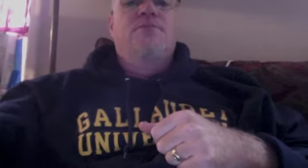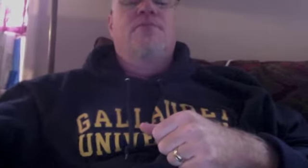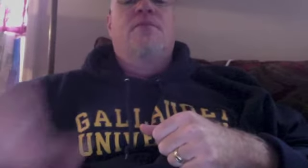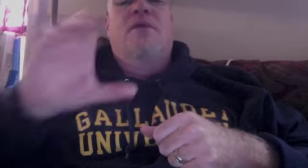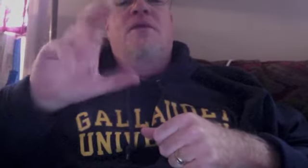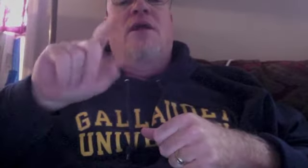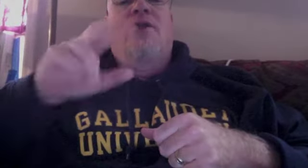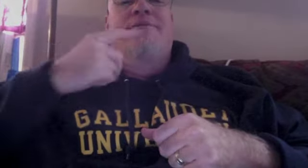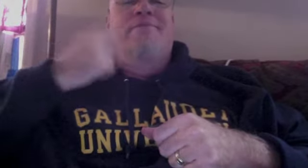I can't do that.